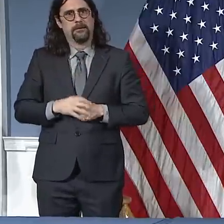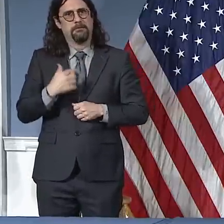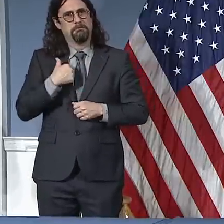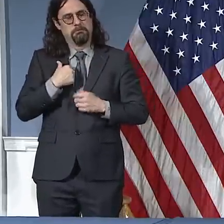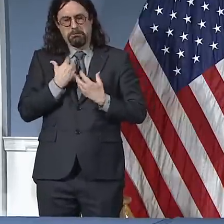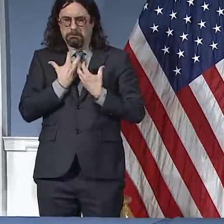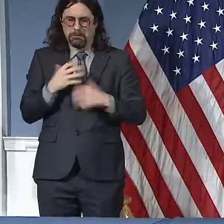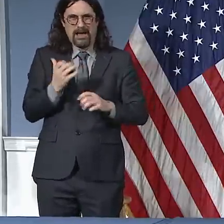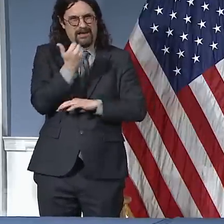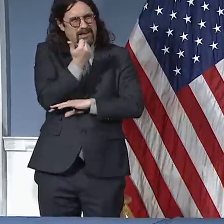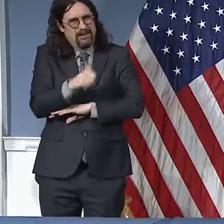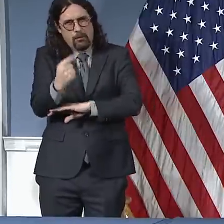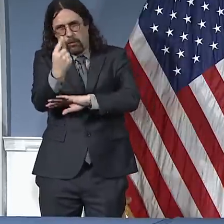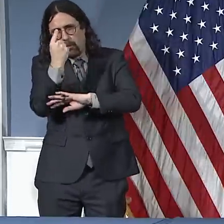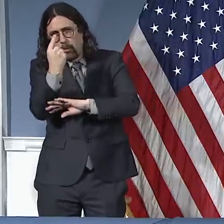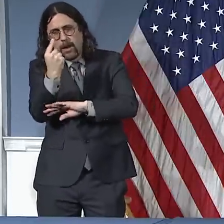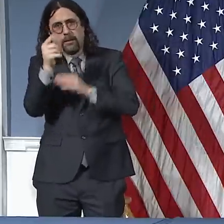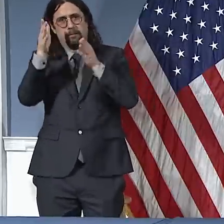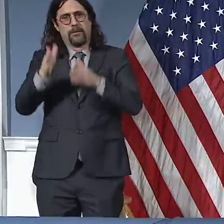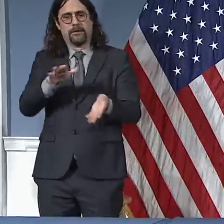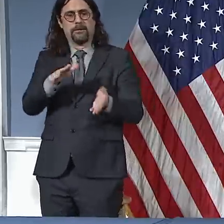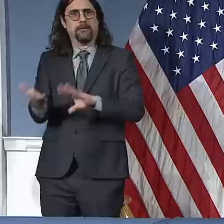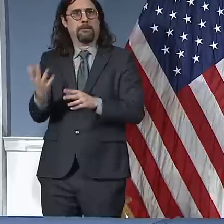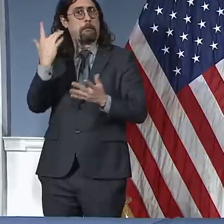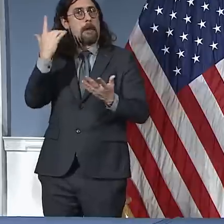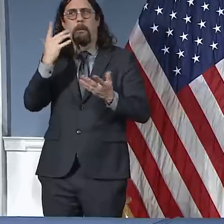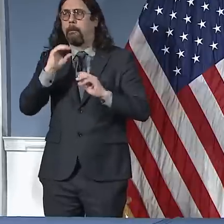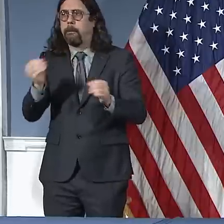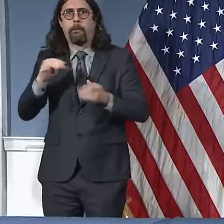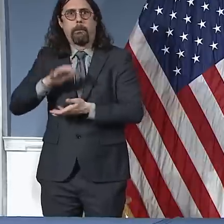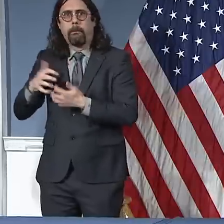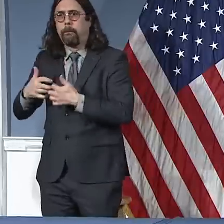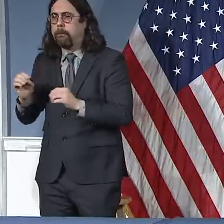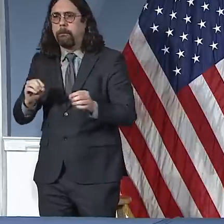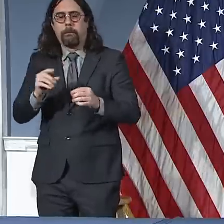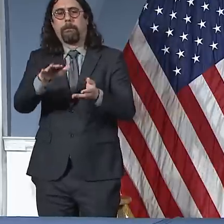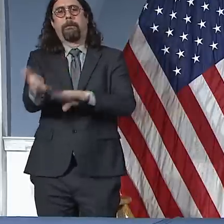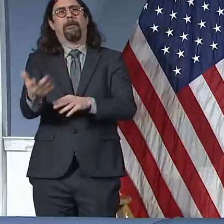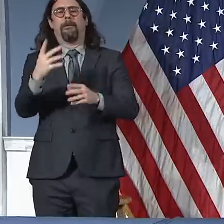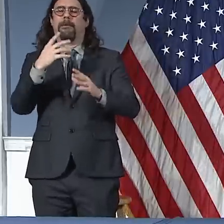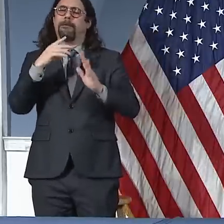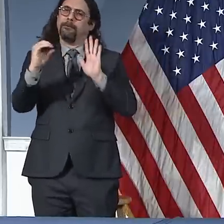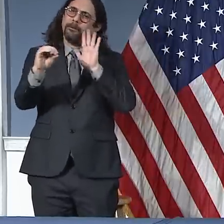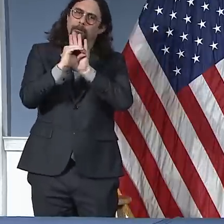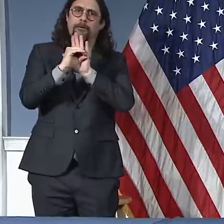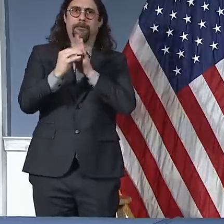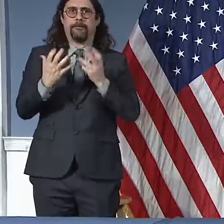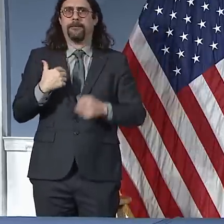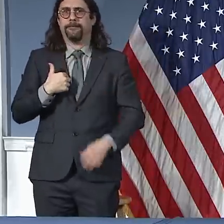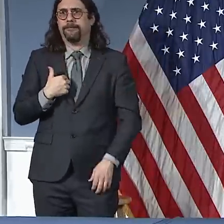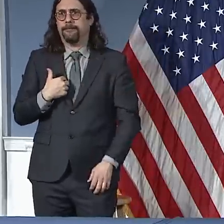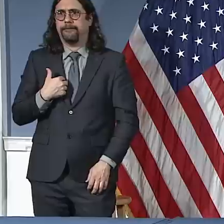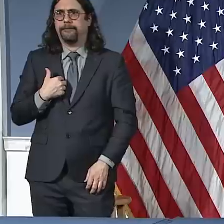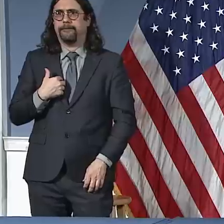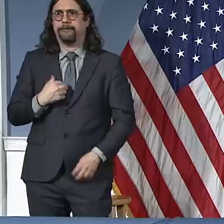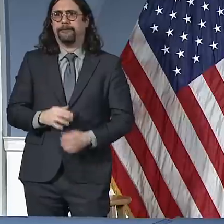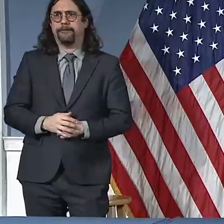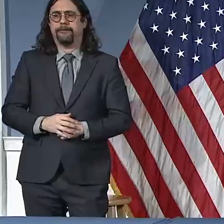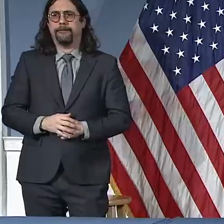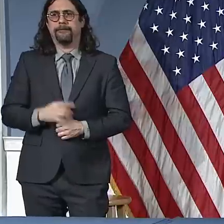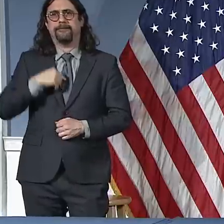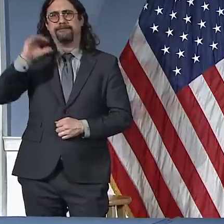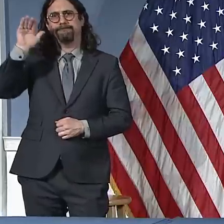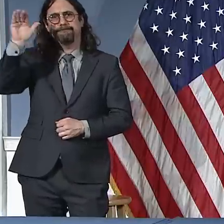And that's why we're going to need many more ventilators. We asked the federal government days and days ago. We made the formal request